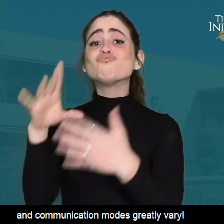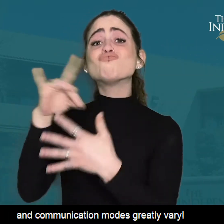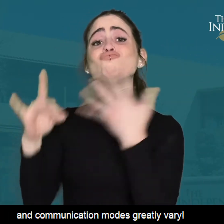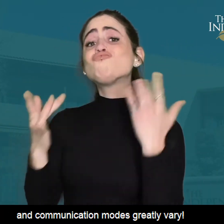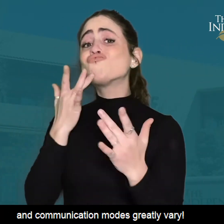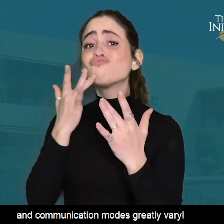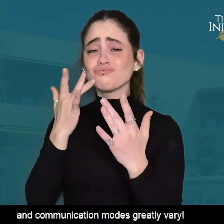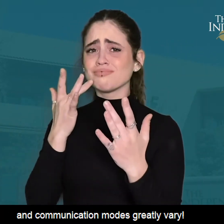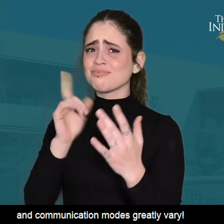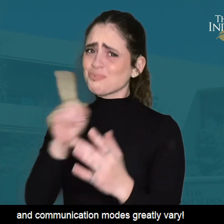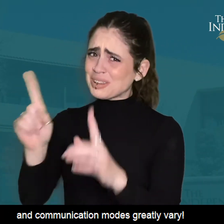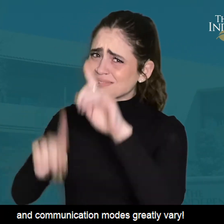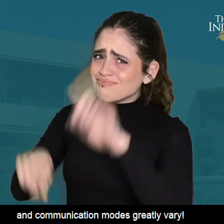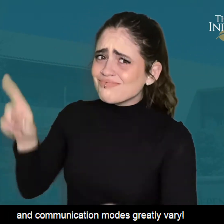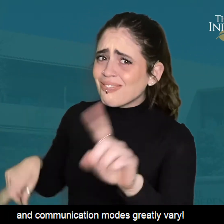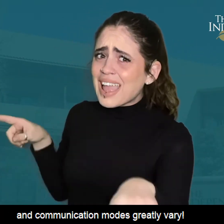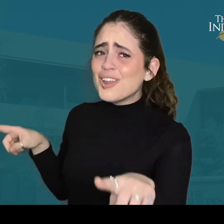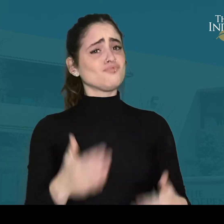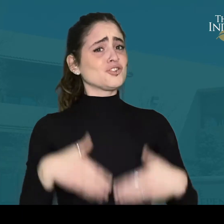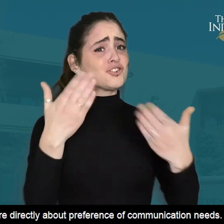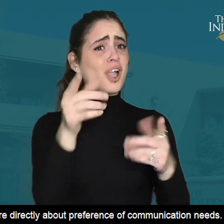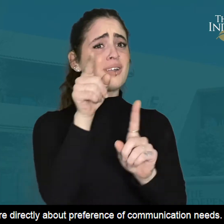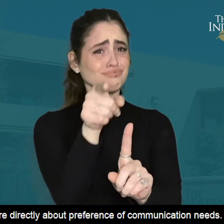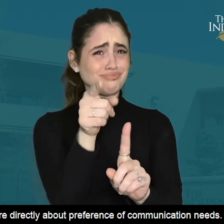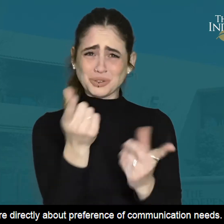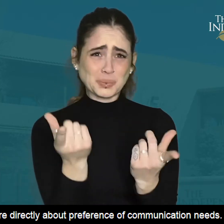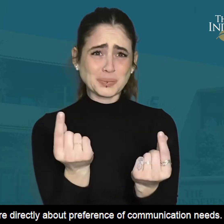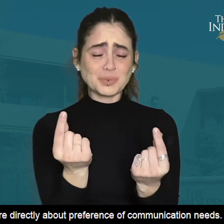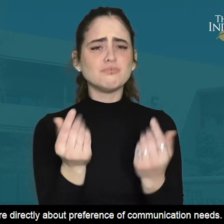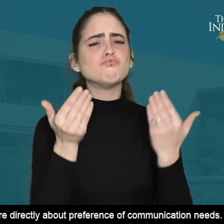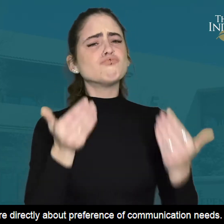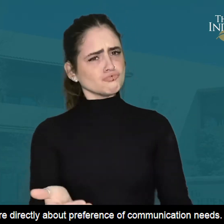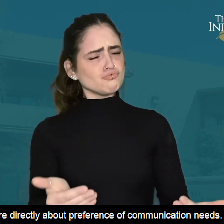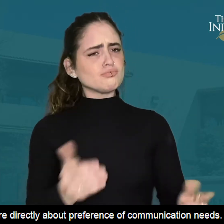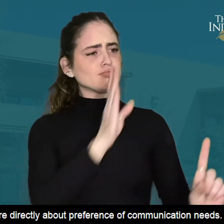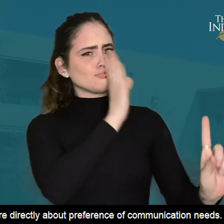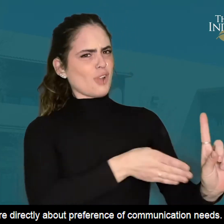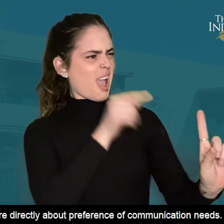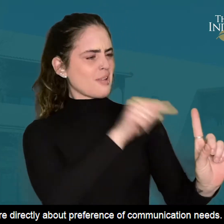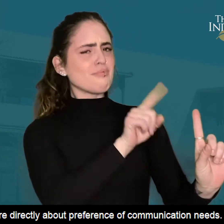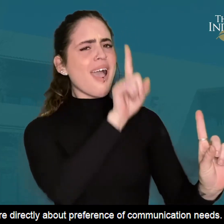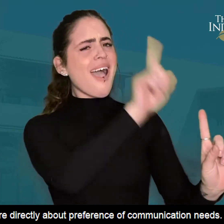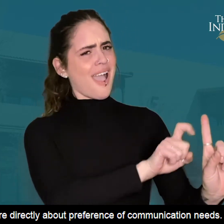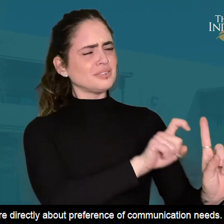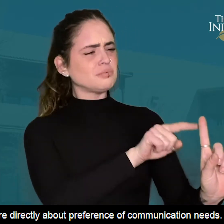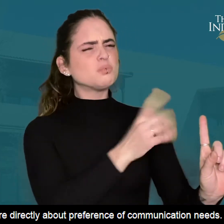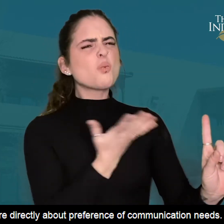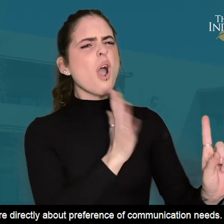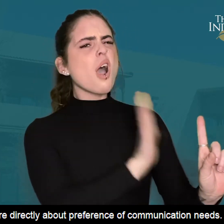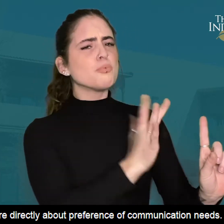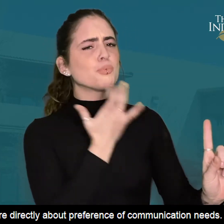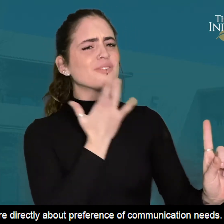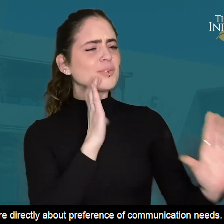modes greatly vary. Inquire directly about preference of communication needs.